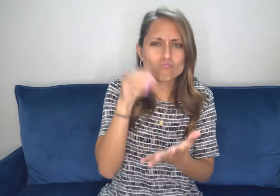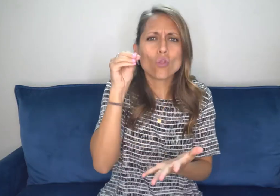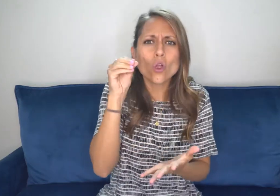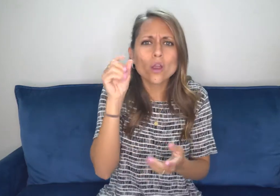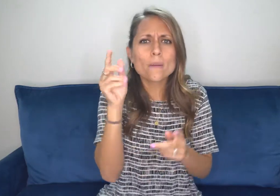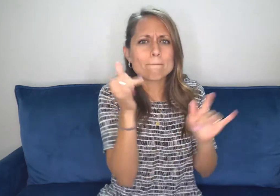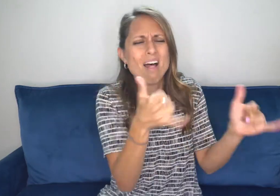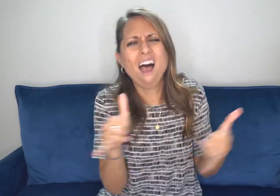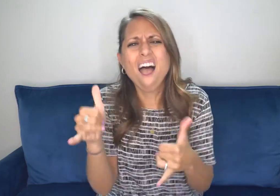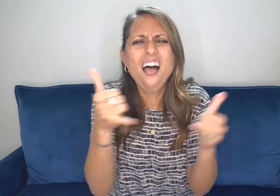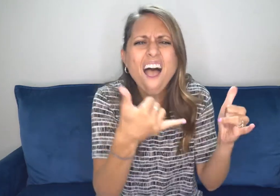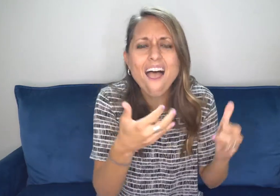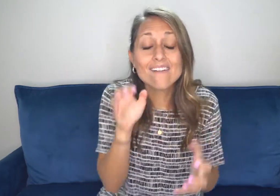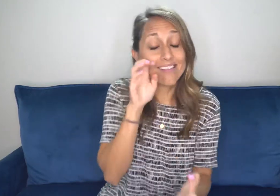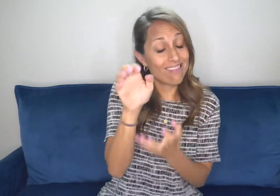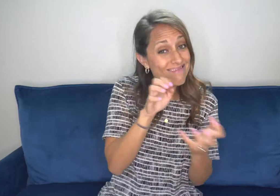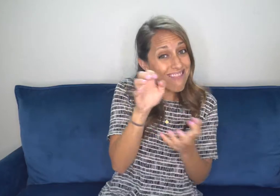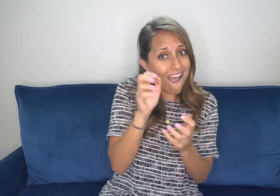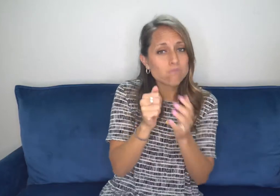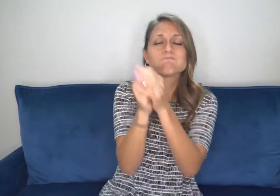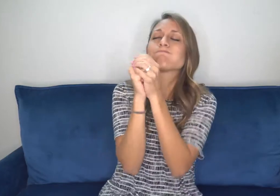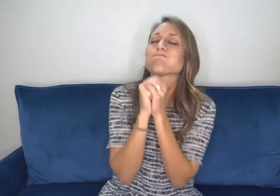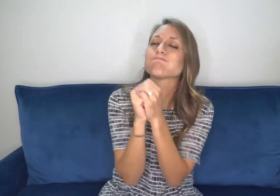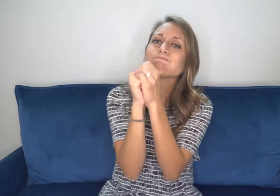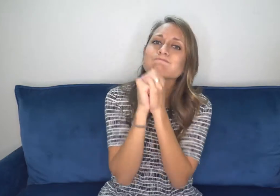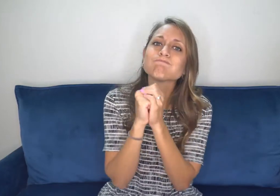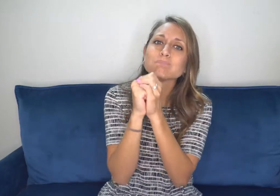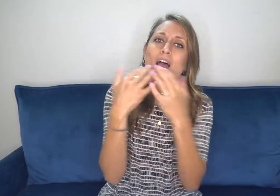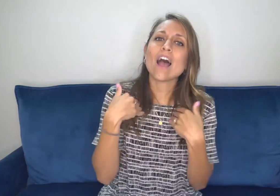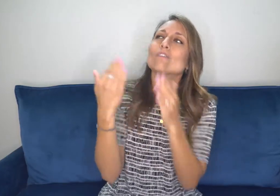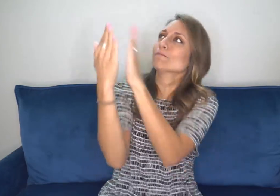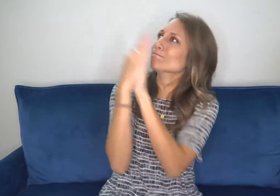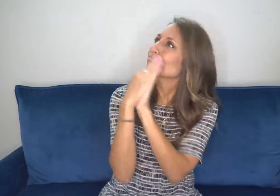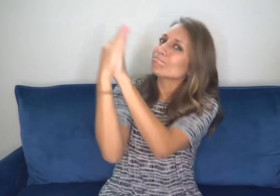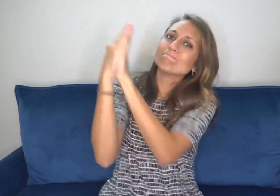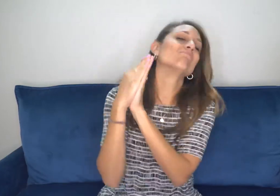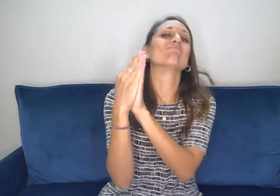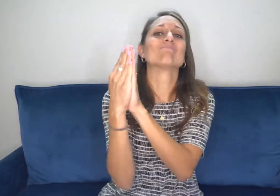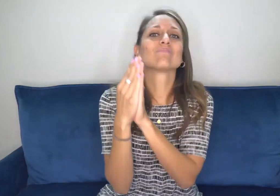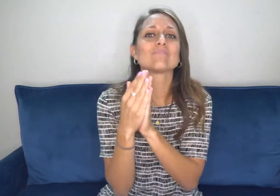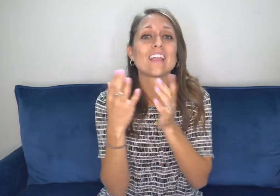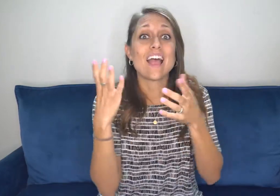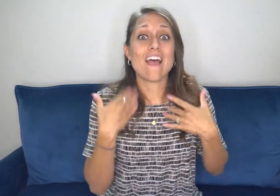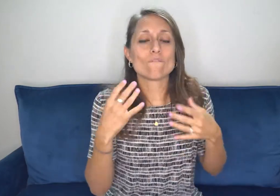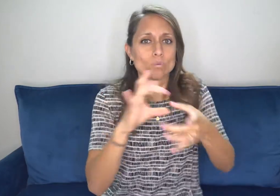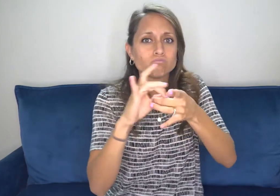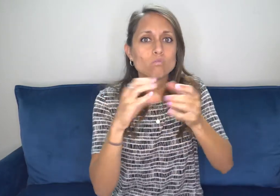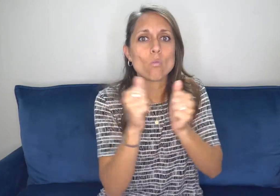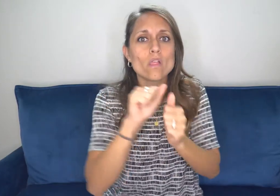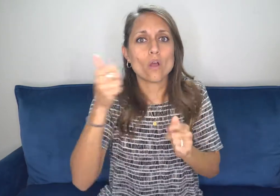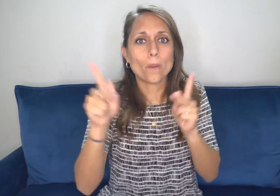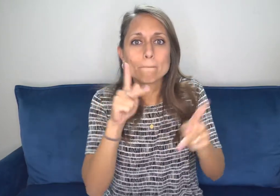play, to laugh, to worship, to have an intimate relationship with God, to connect with other people,